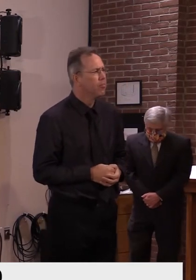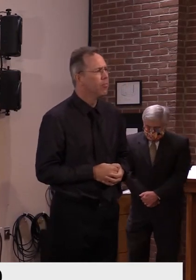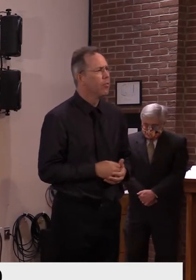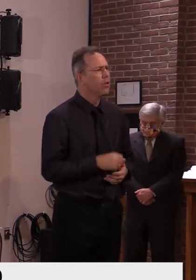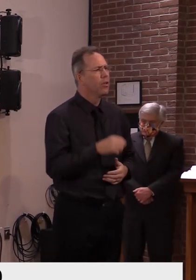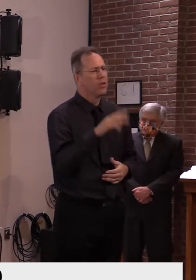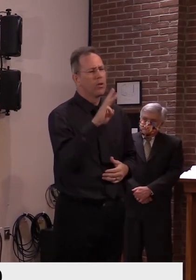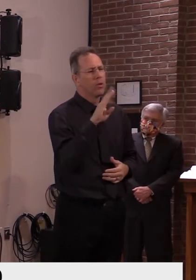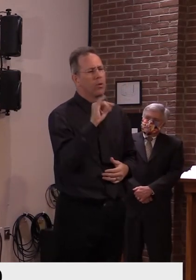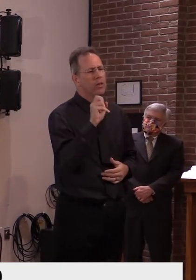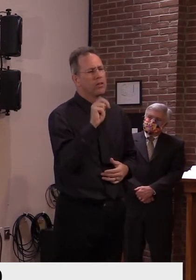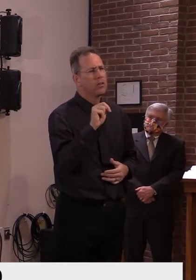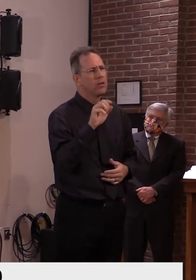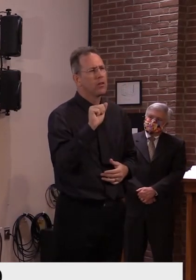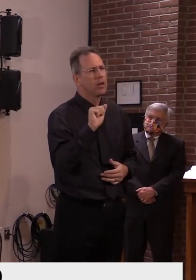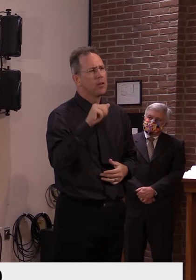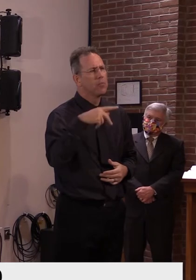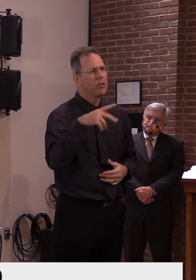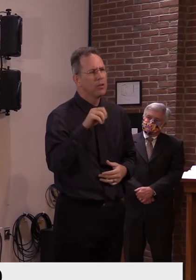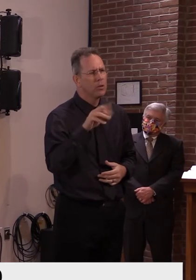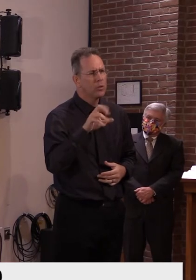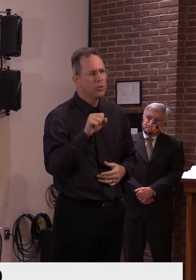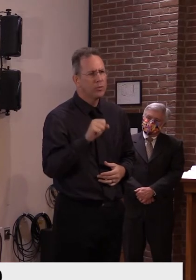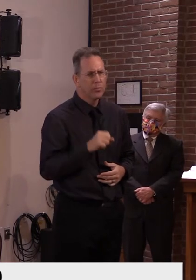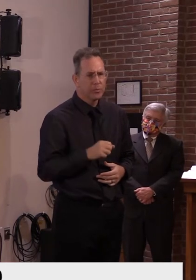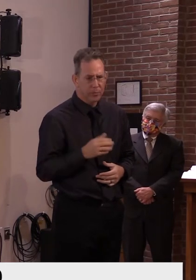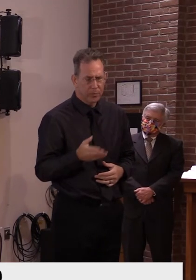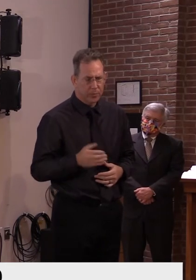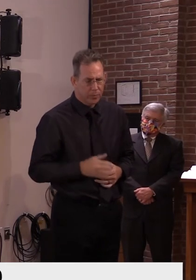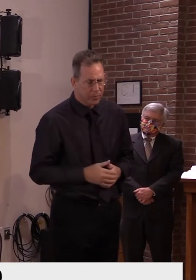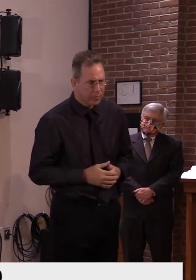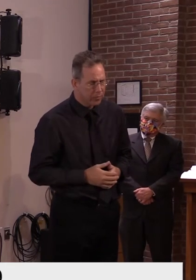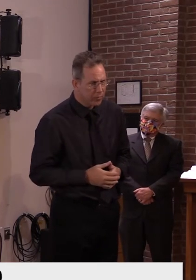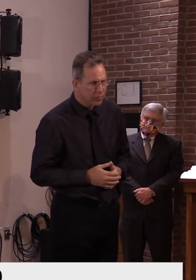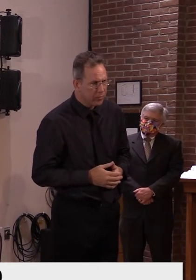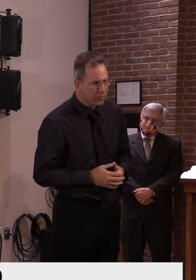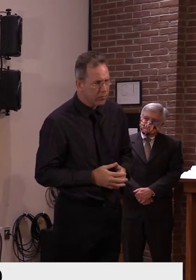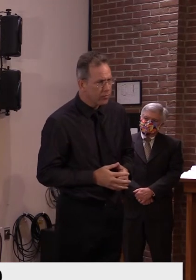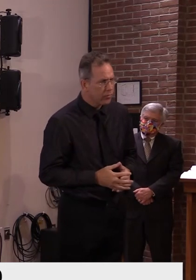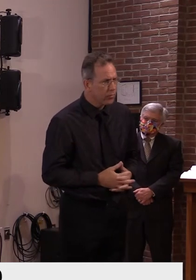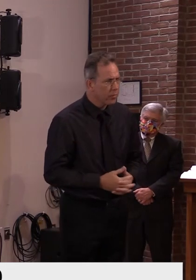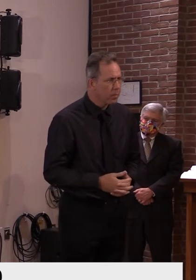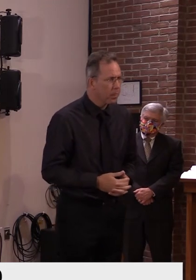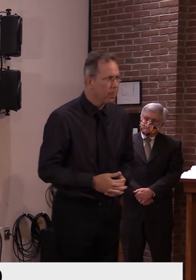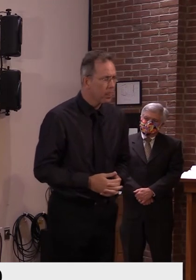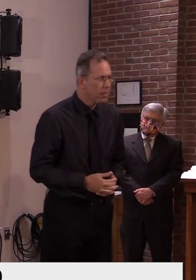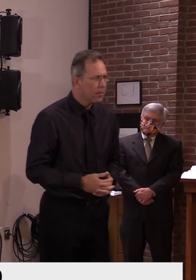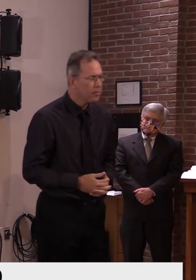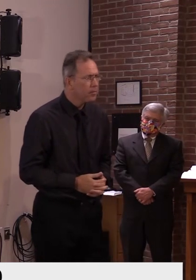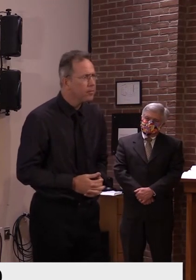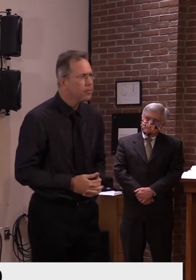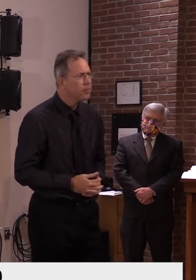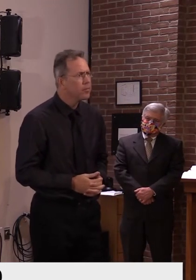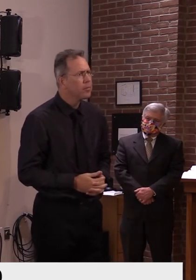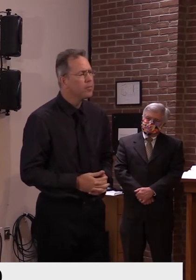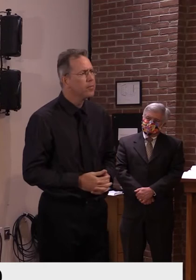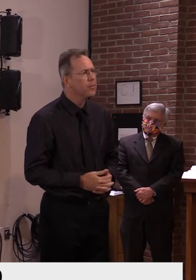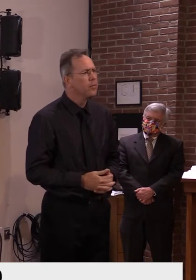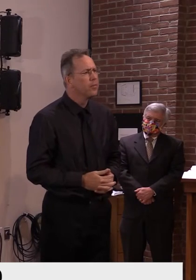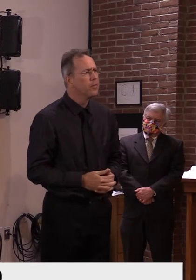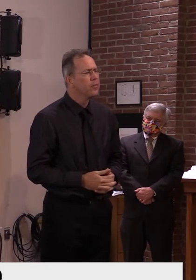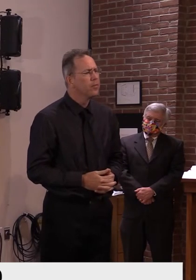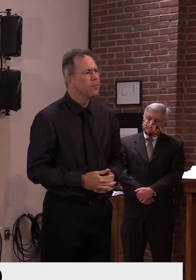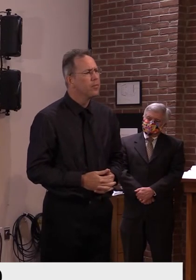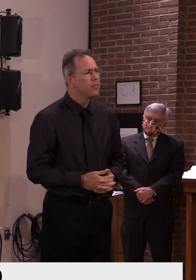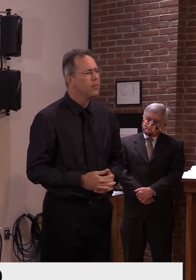Hi. Morning, everybody. I have a couple of ladies questions, but I can answer both of them at time. Dr.